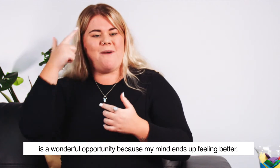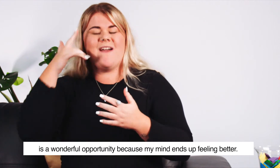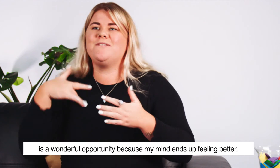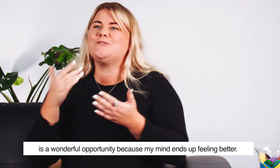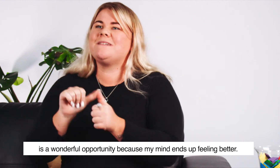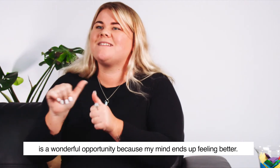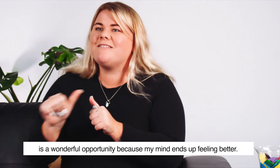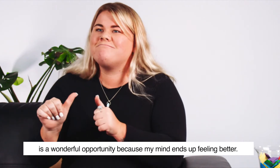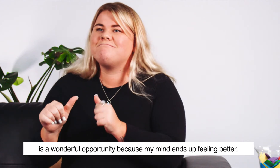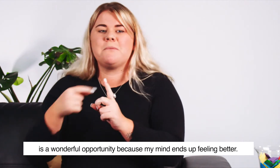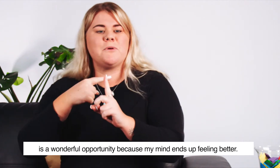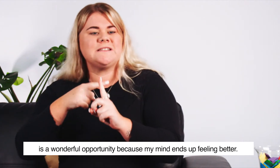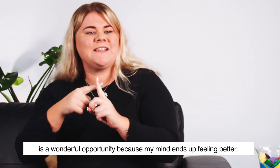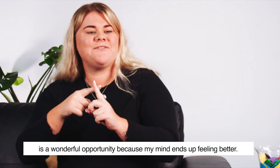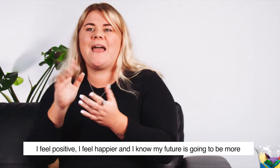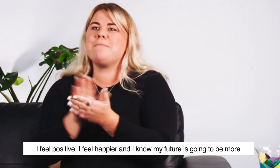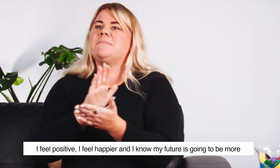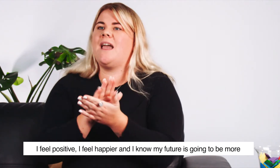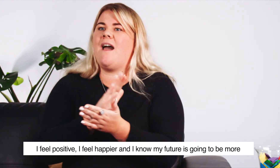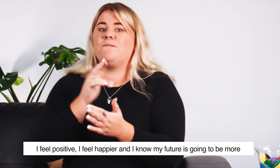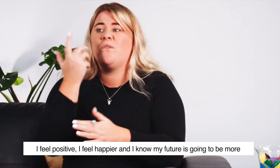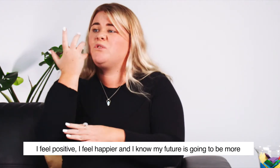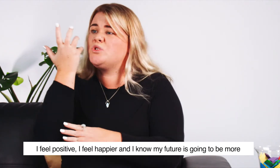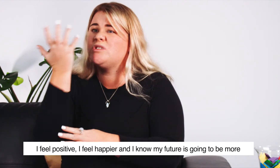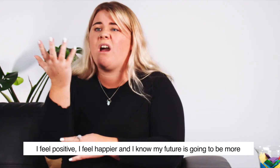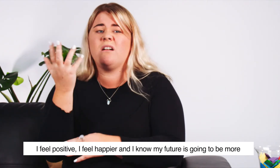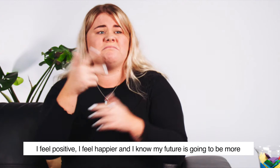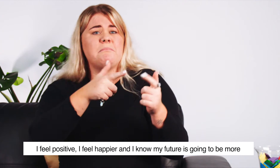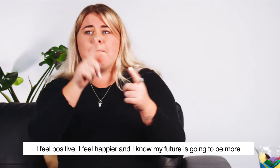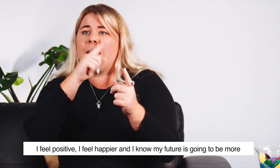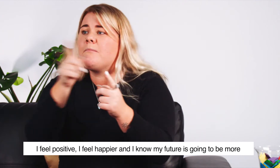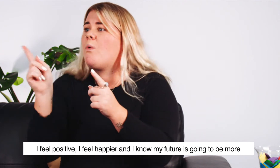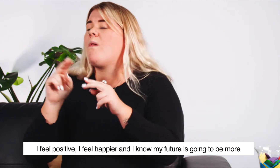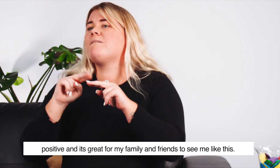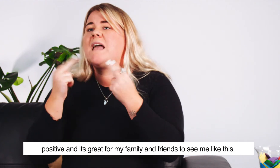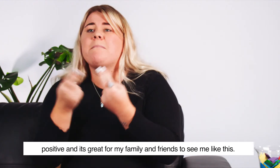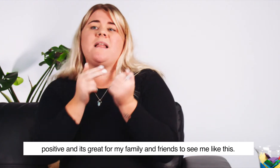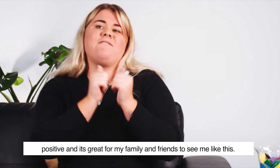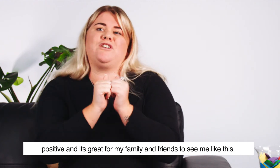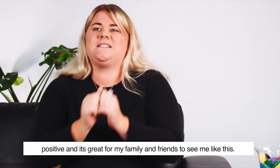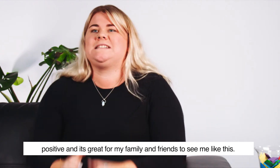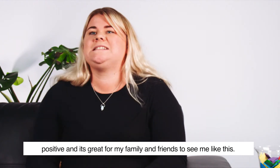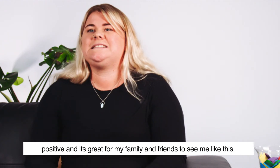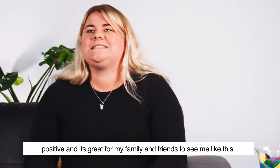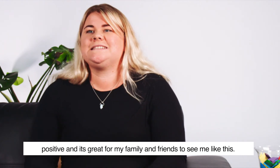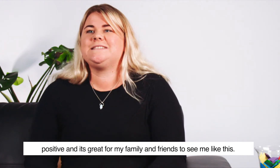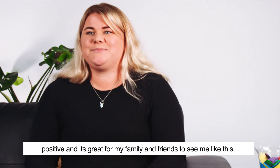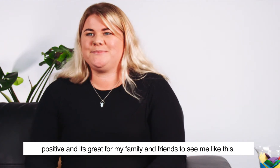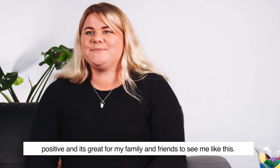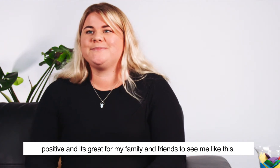because my mind ends up feeling better. I feel positive. I feel happier, and I know my future's going to be more positive, and it's great for my family and friends to see